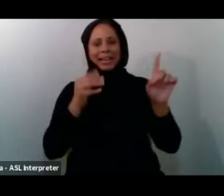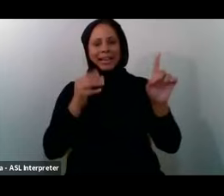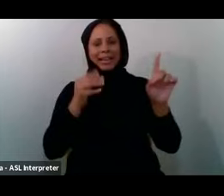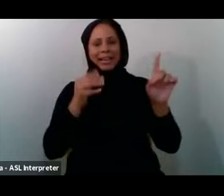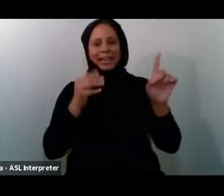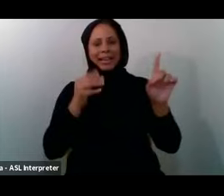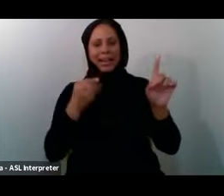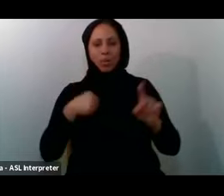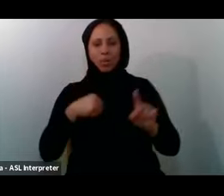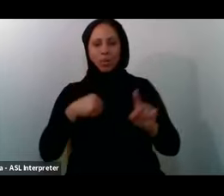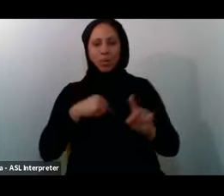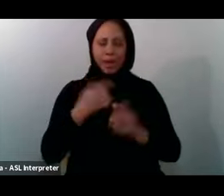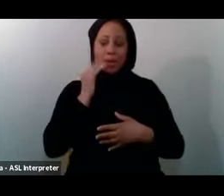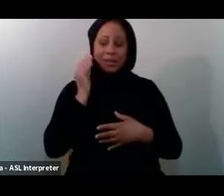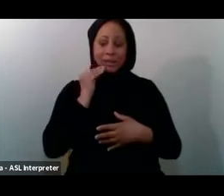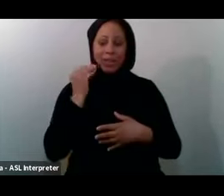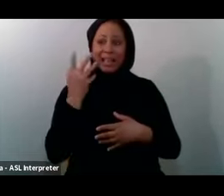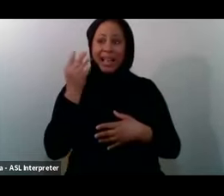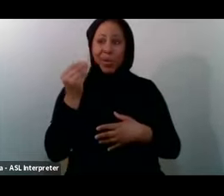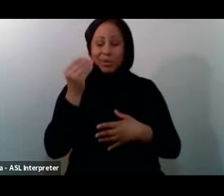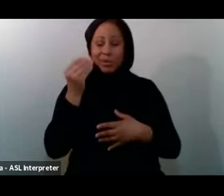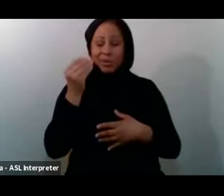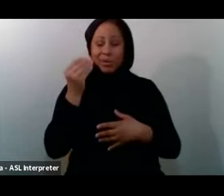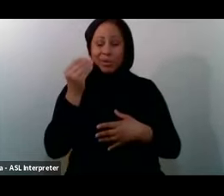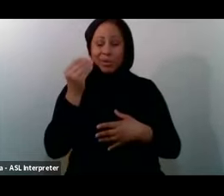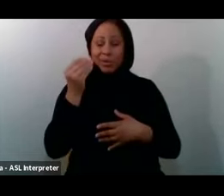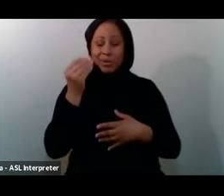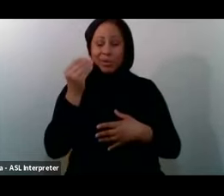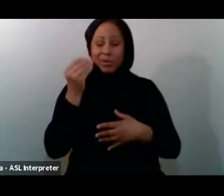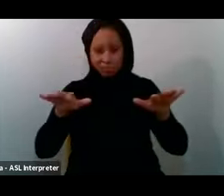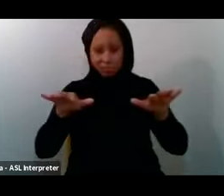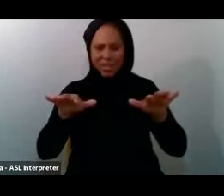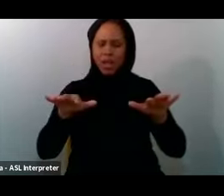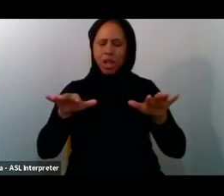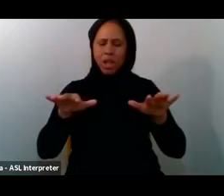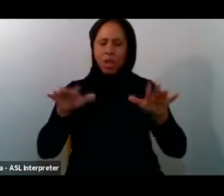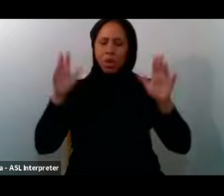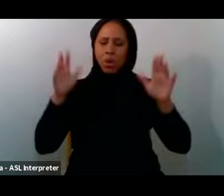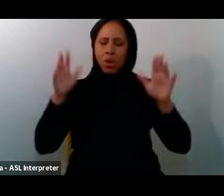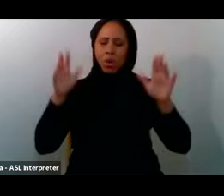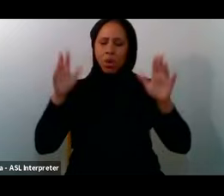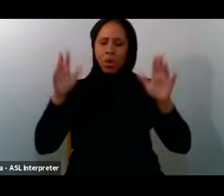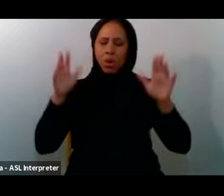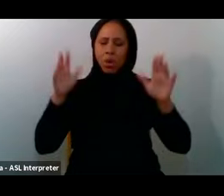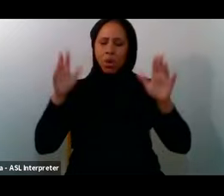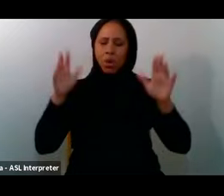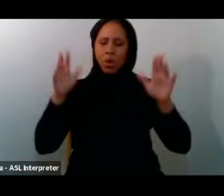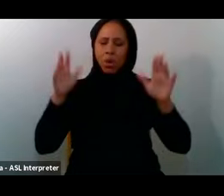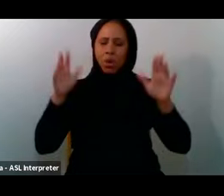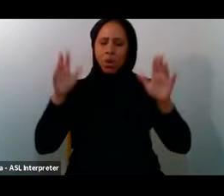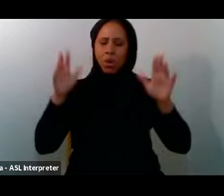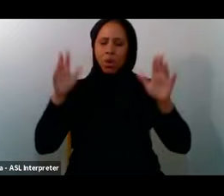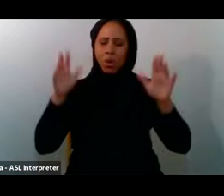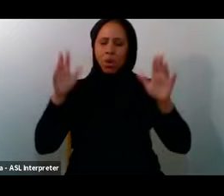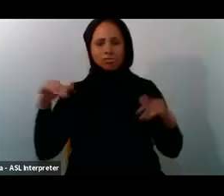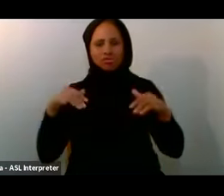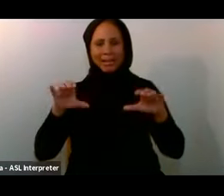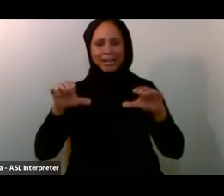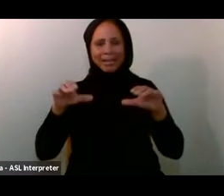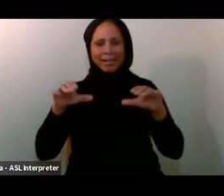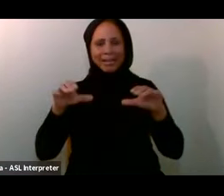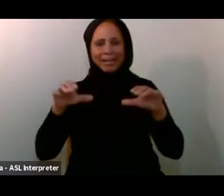in Is lifted From us So that We can Actually come And gather Once again And we Can continue To provide